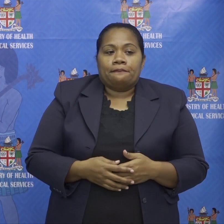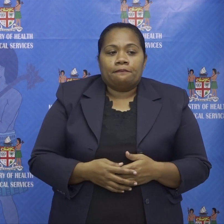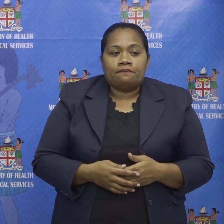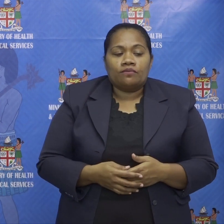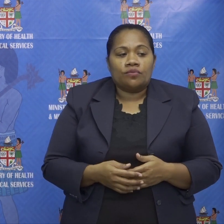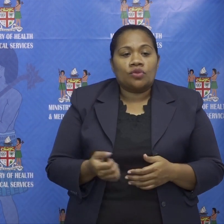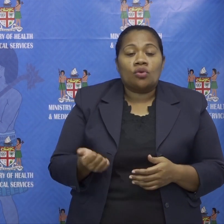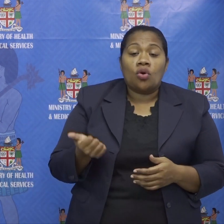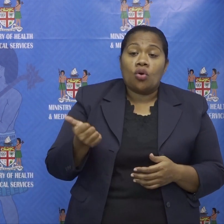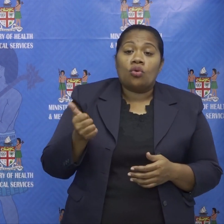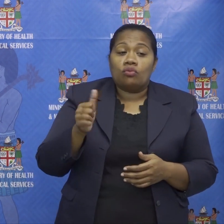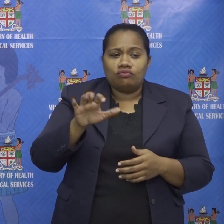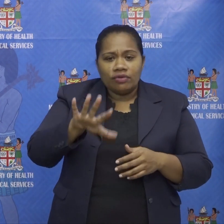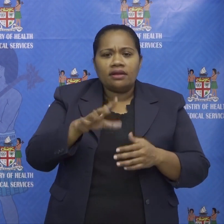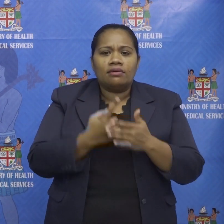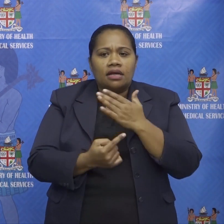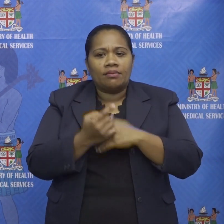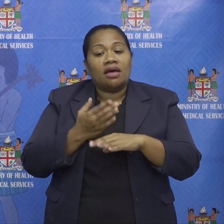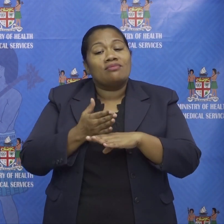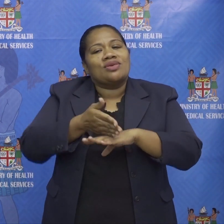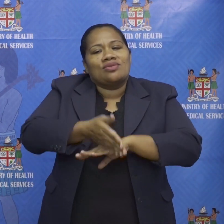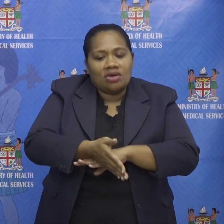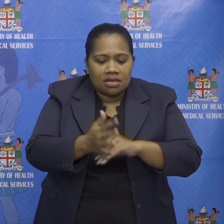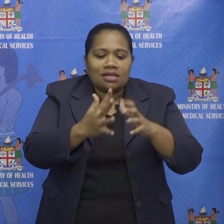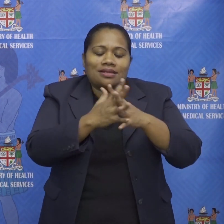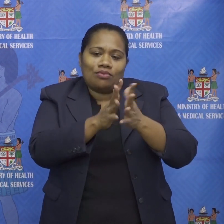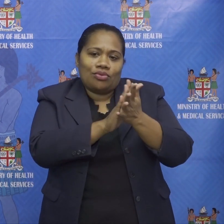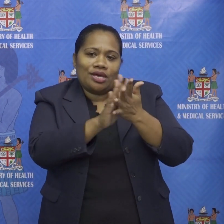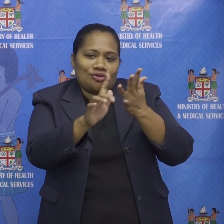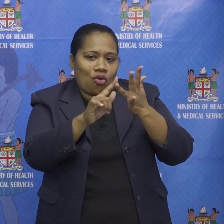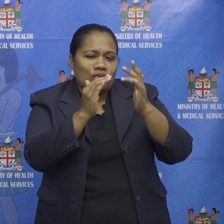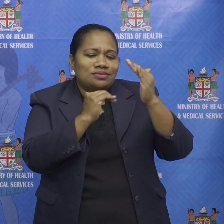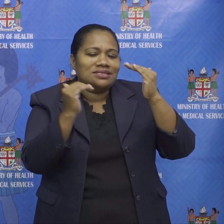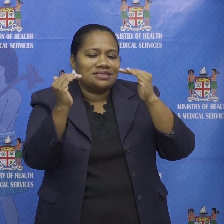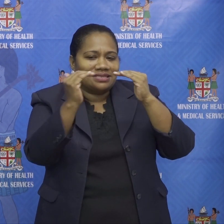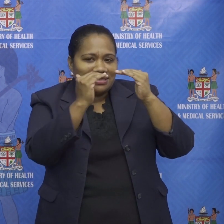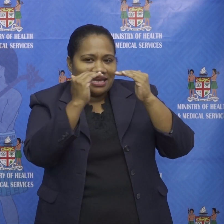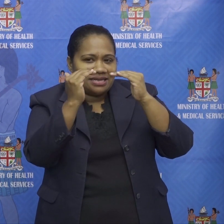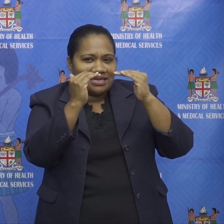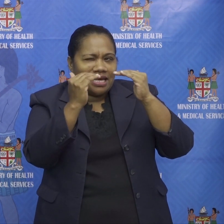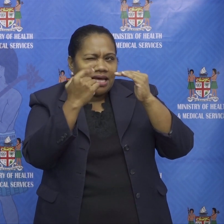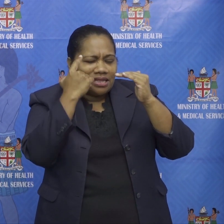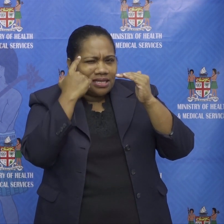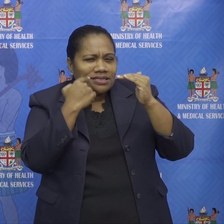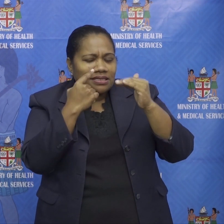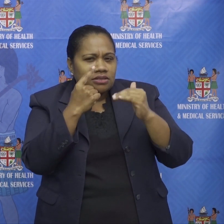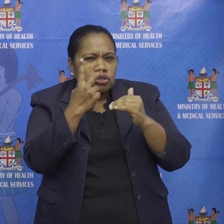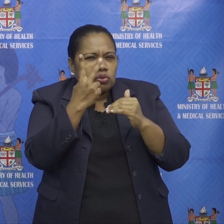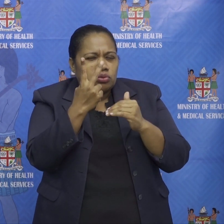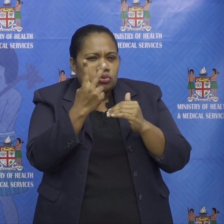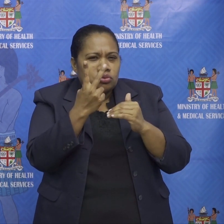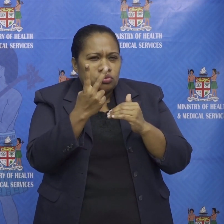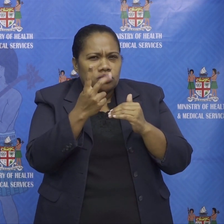the uh who standard of i think it was two per thousand um per week